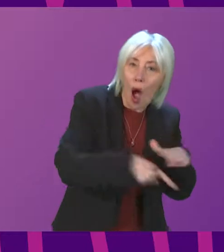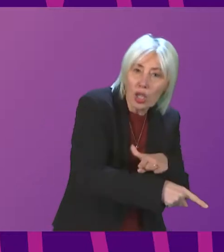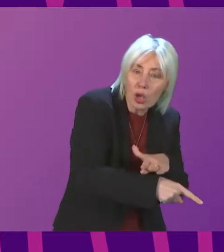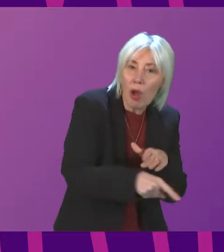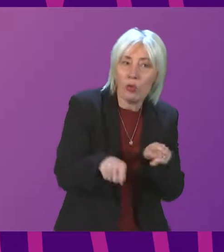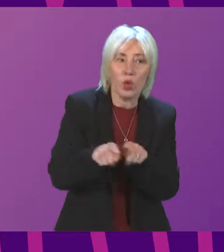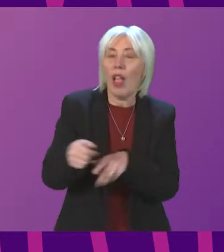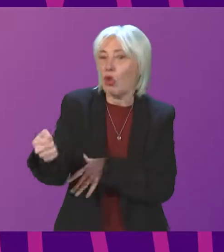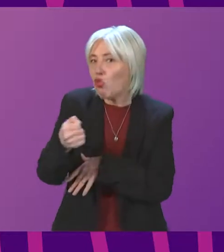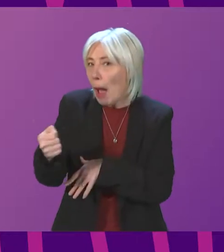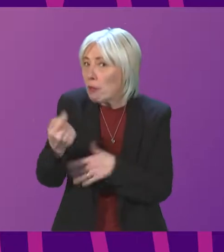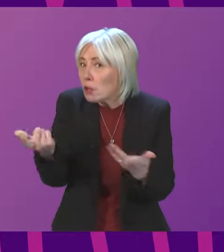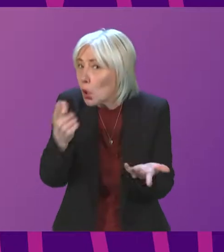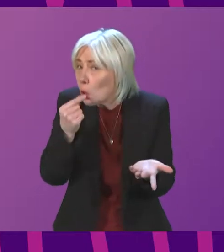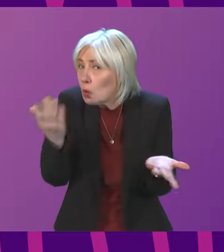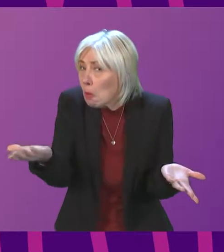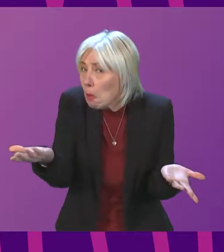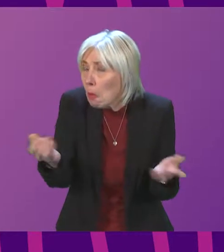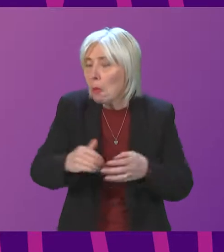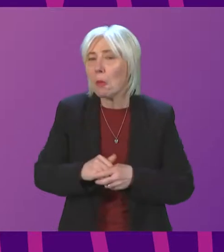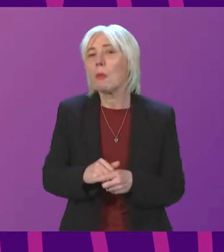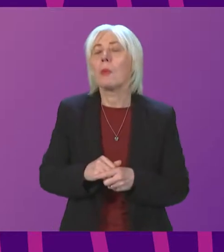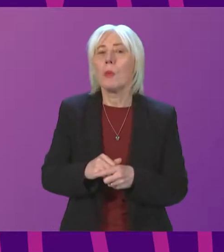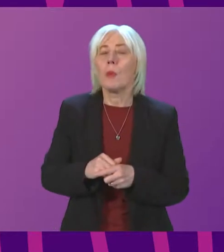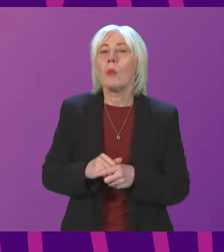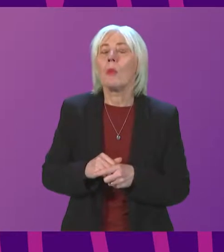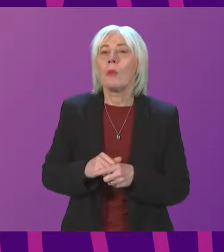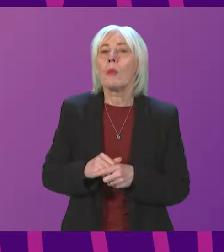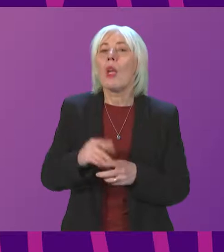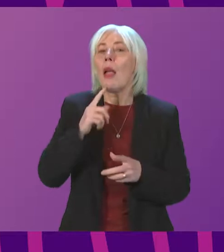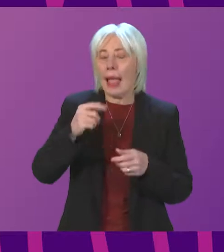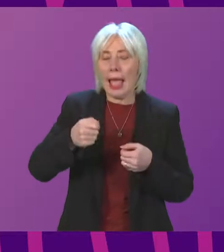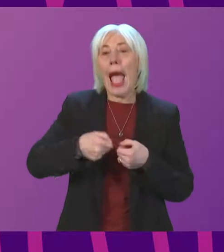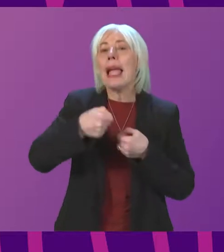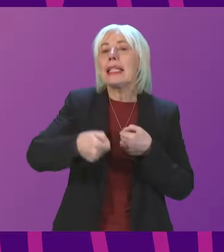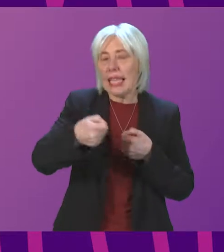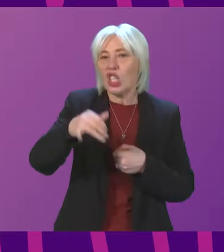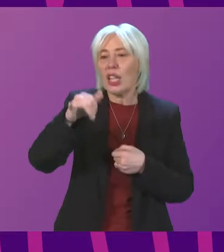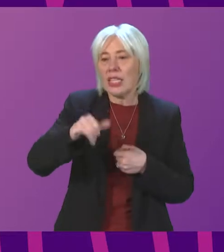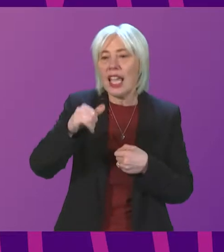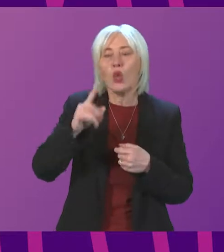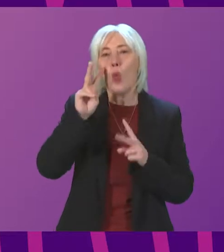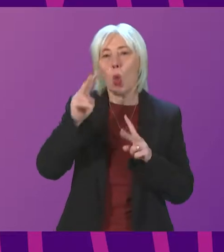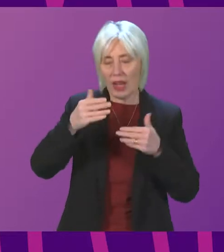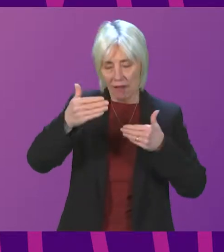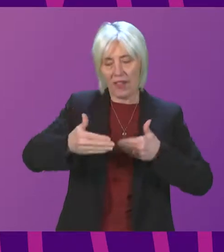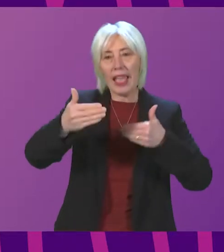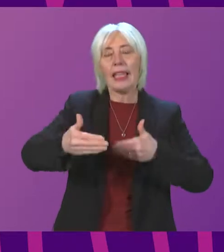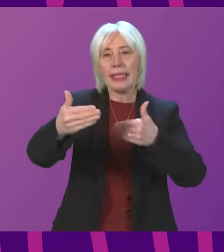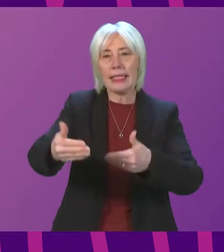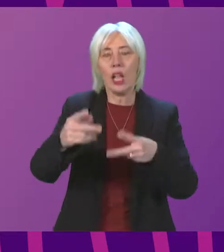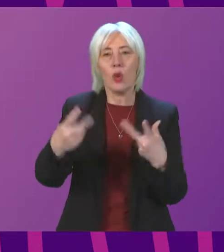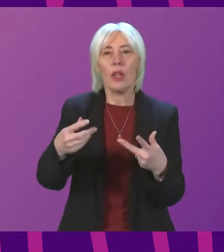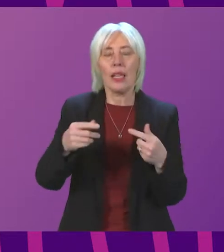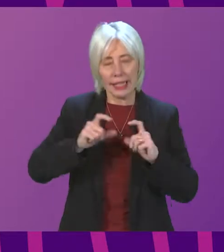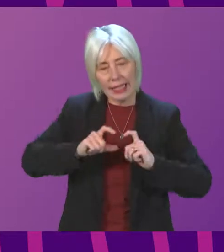Edinburgh Trams. Minister. So on the first point with regard to an extension, we are undertaking a fair phase review to look at a sustainable and